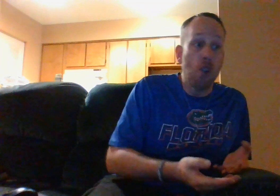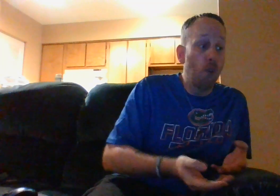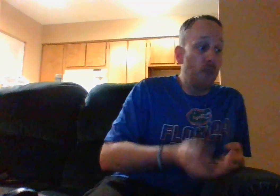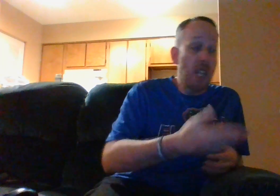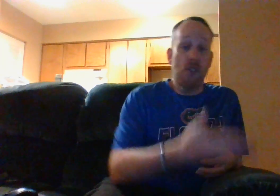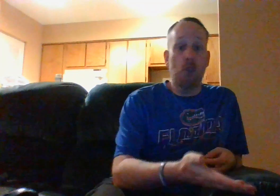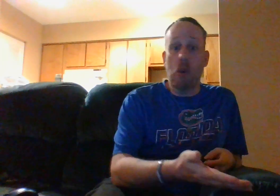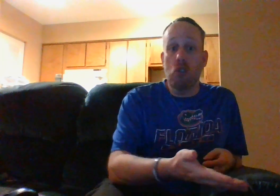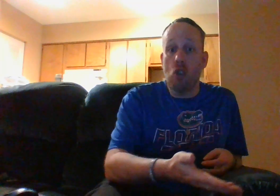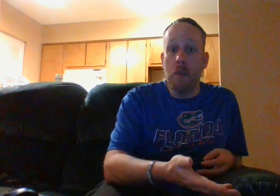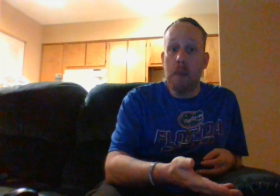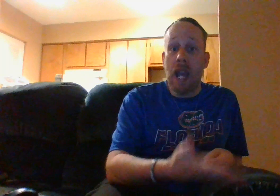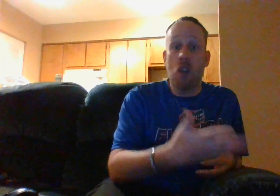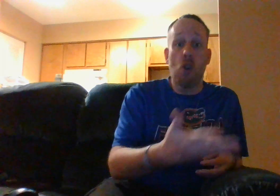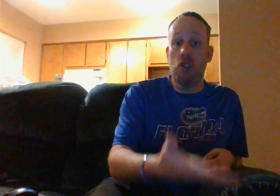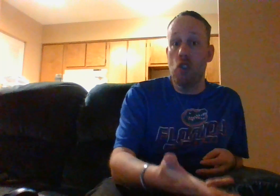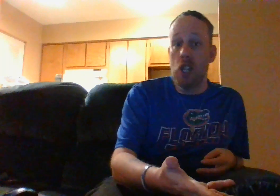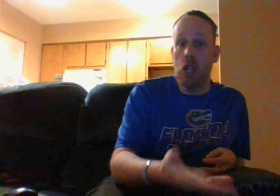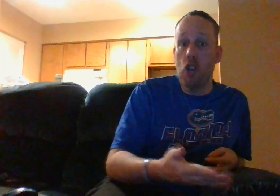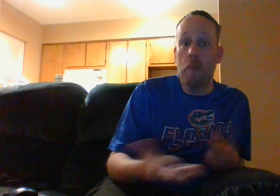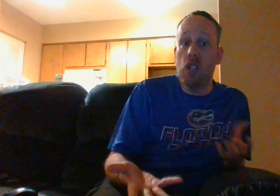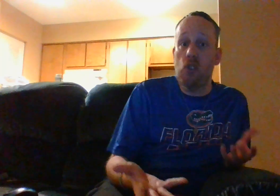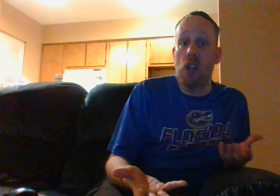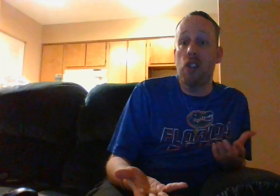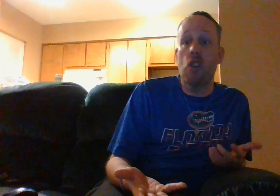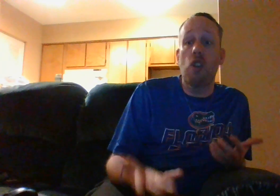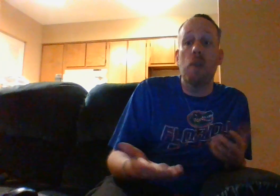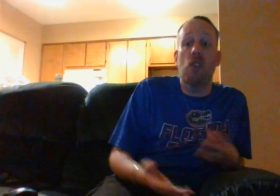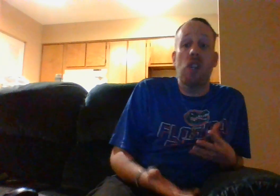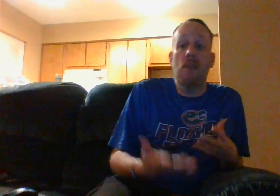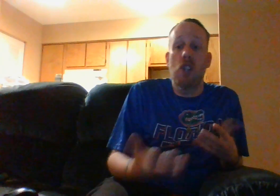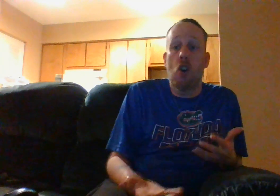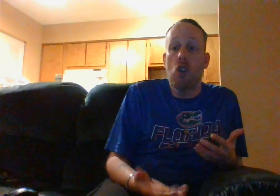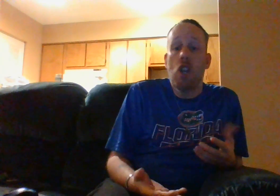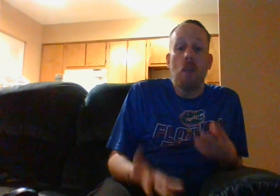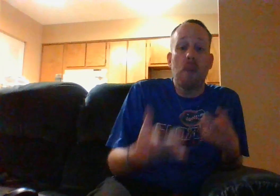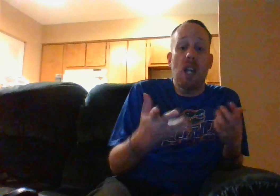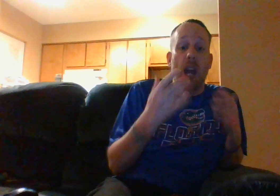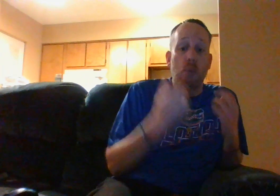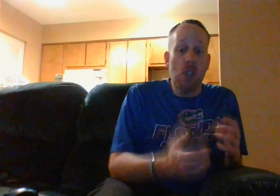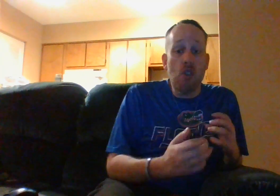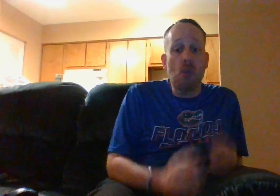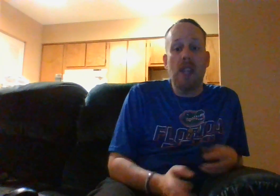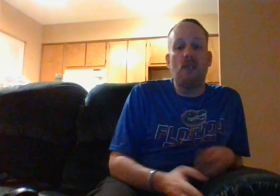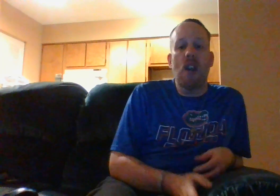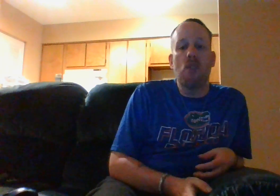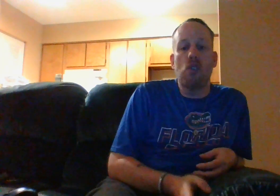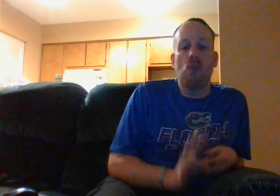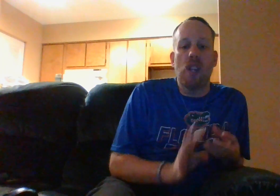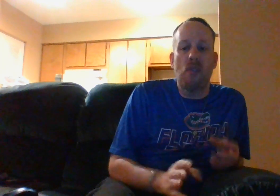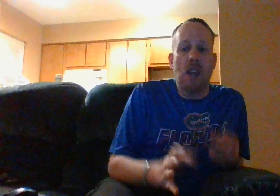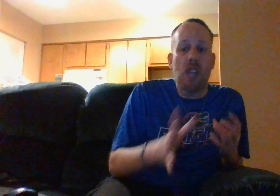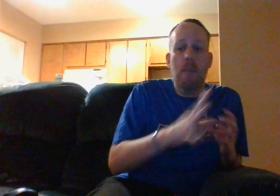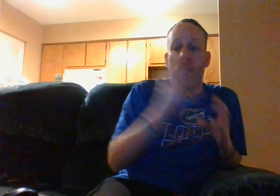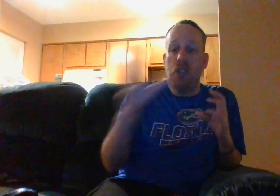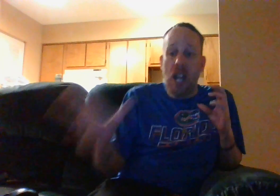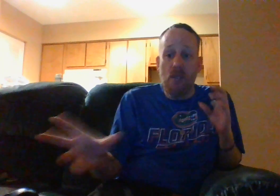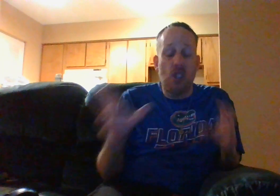if this person's going to bad or good nobody doesn't know it doesn't even know but i really do like the fact really do like the fact that every